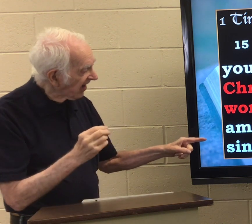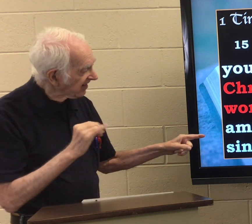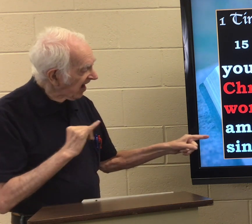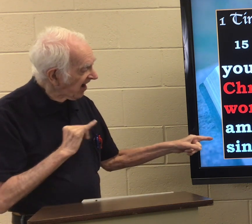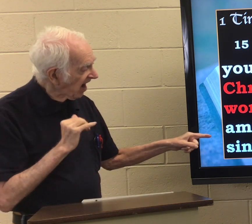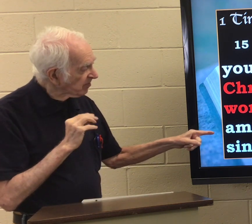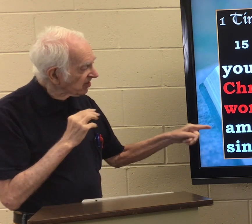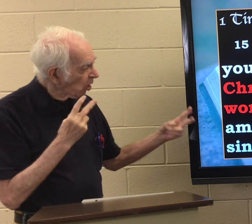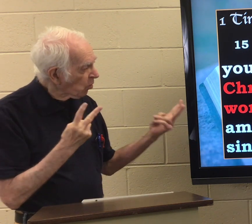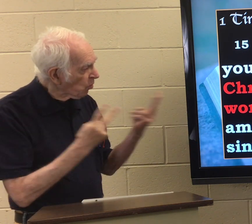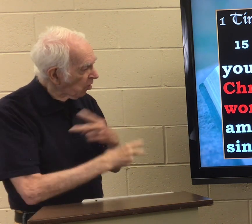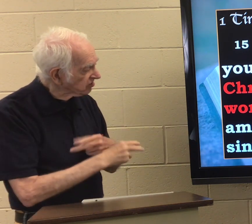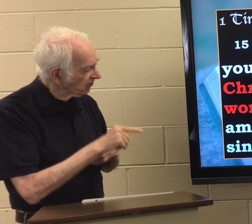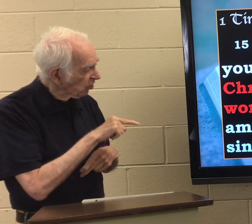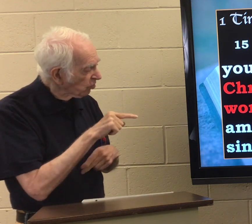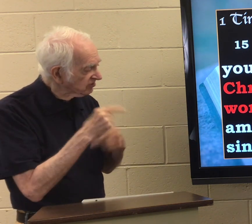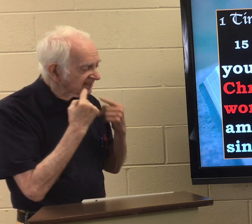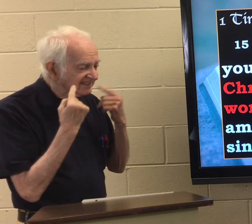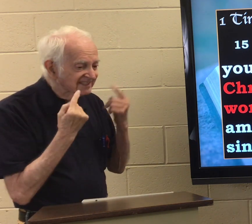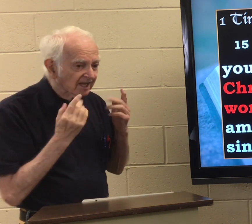And I am the worst of those sinners.